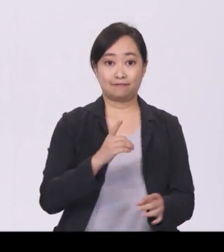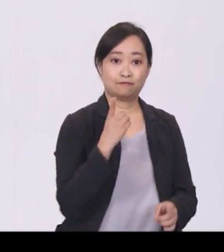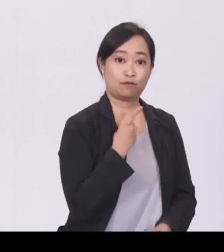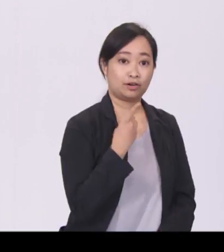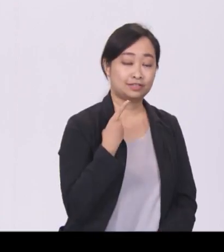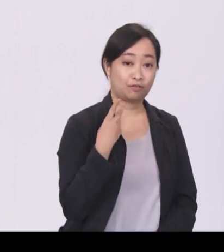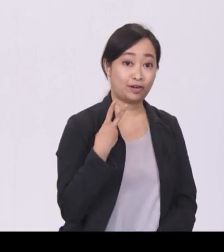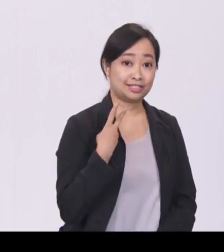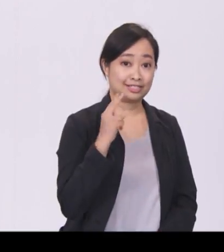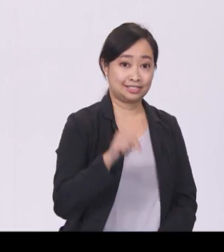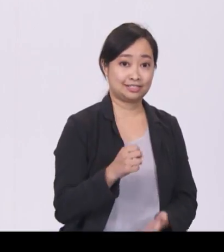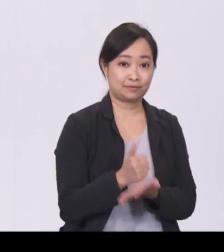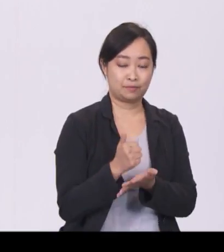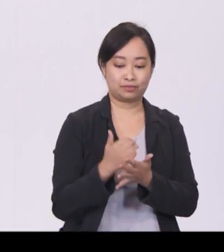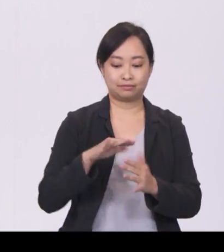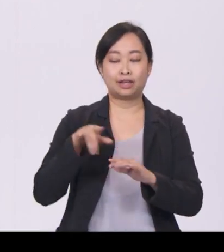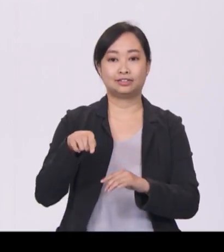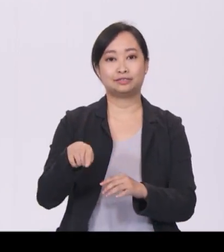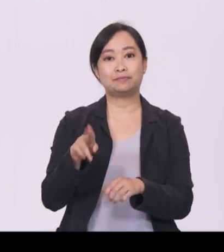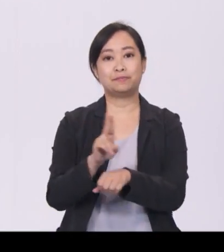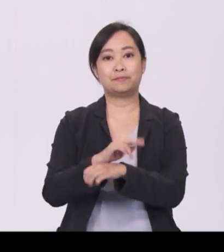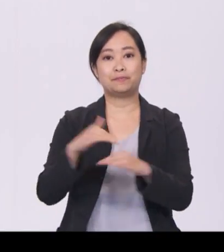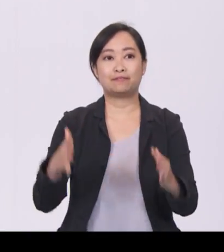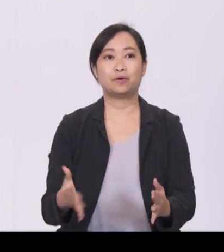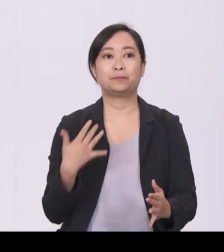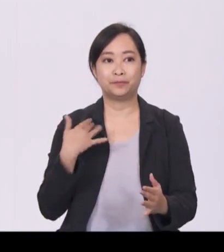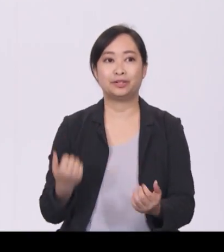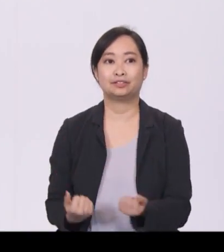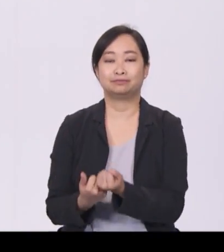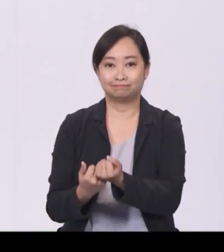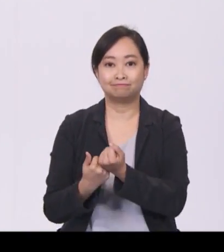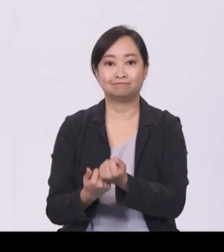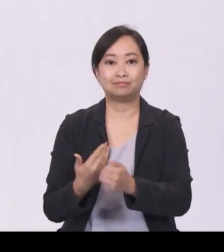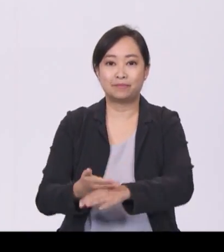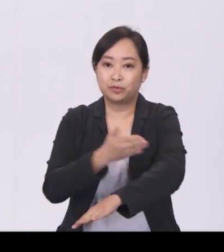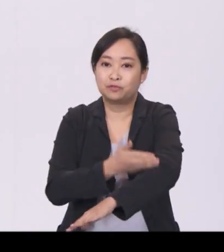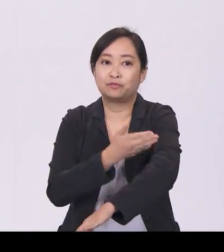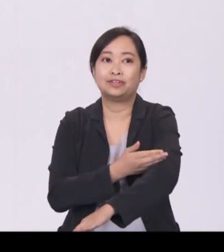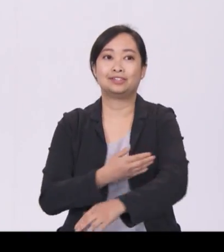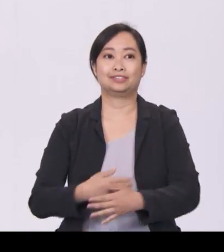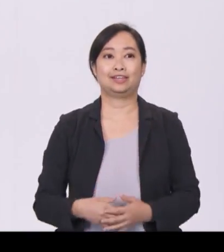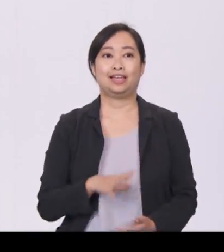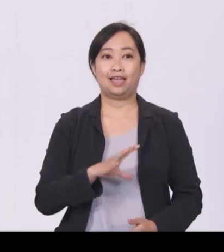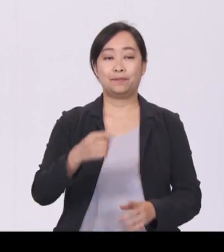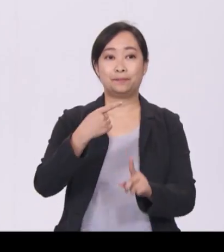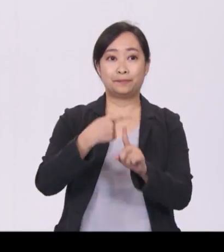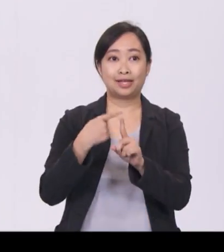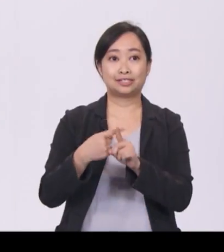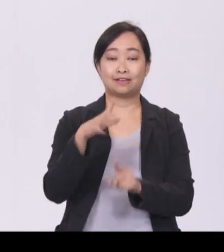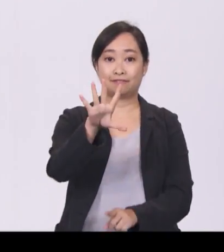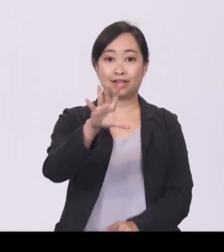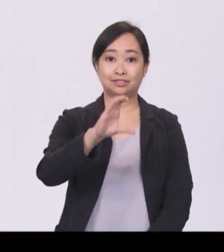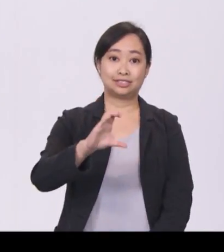In addition, I will increase support to our five Community Development Councils, or CDCs.